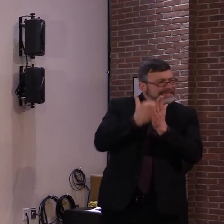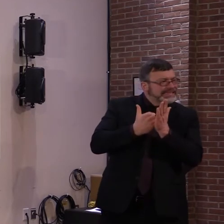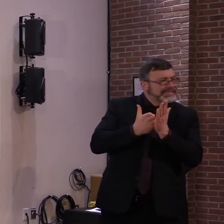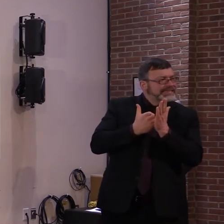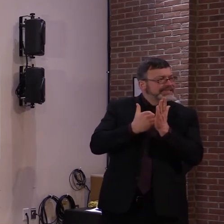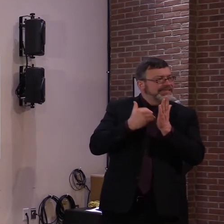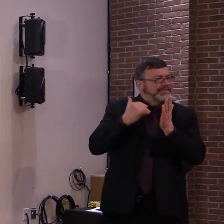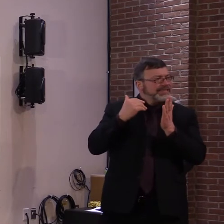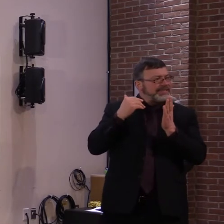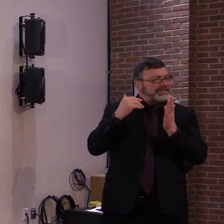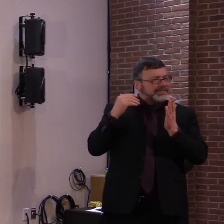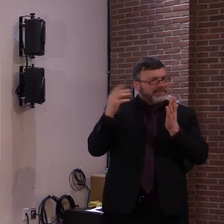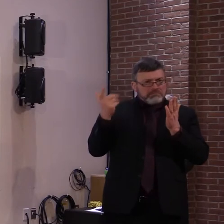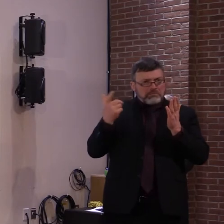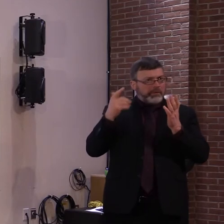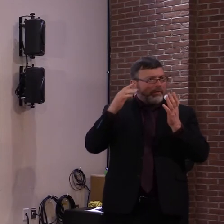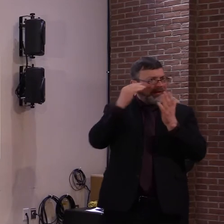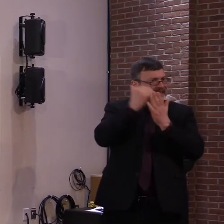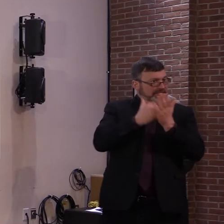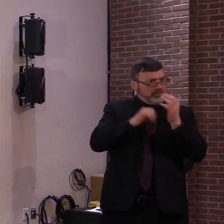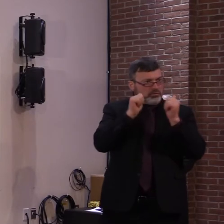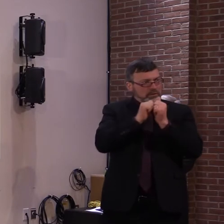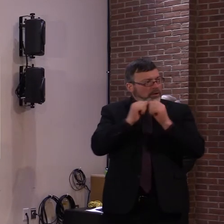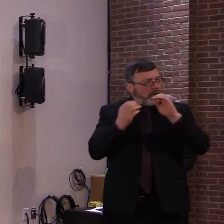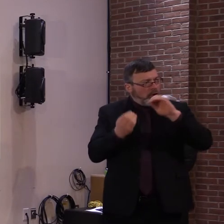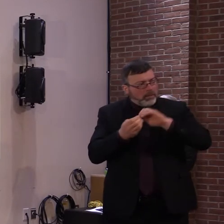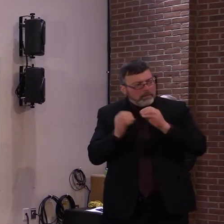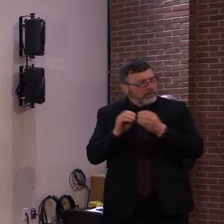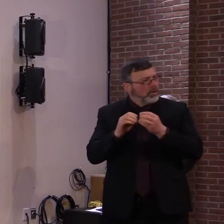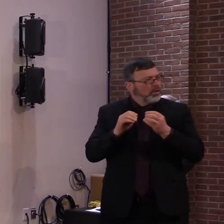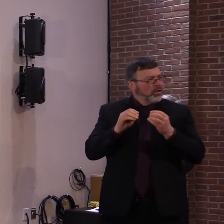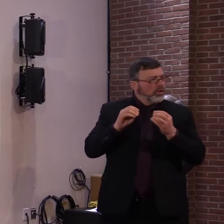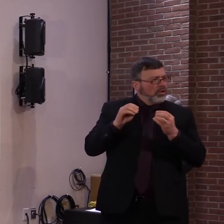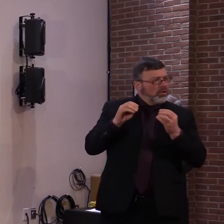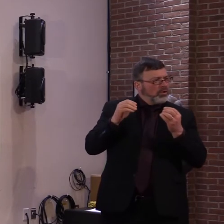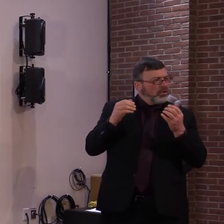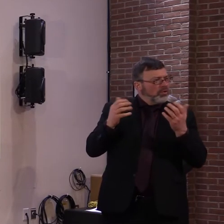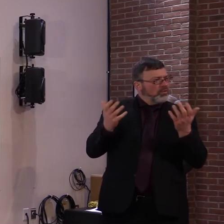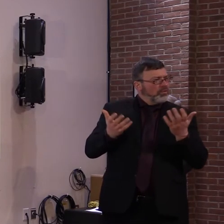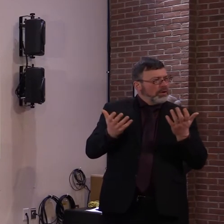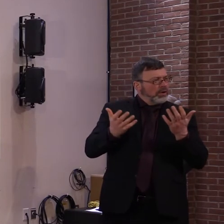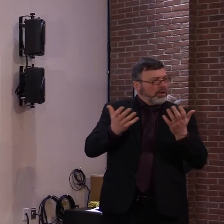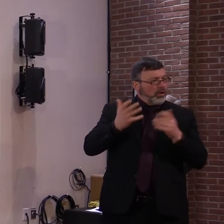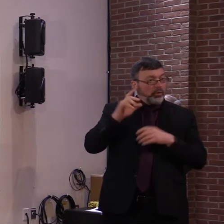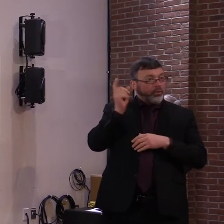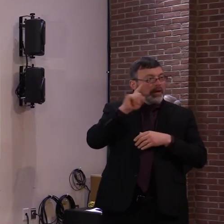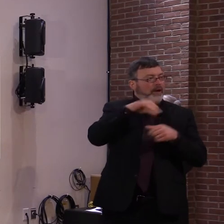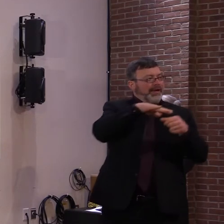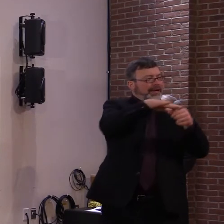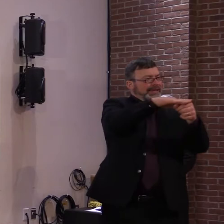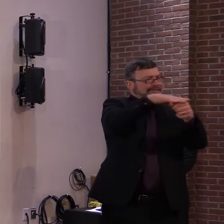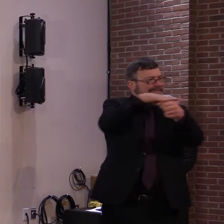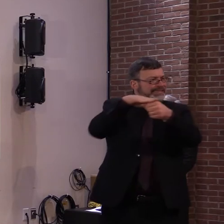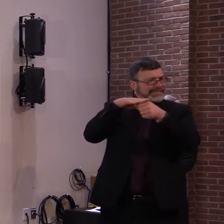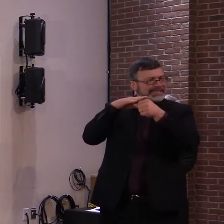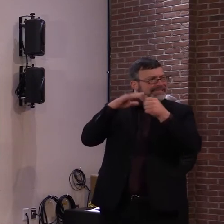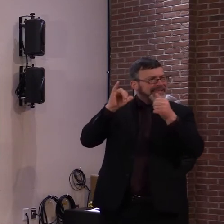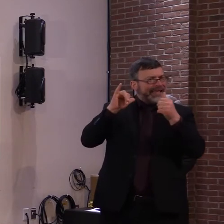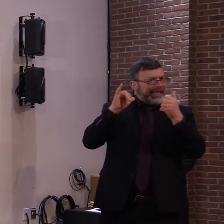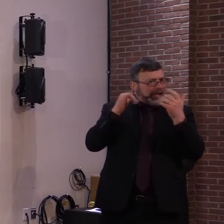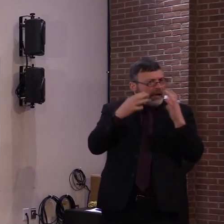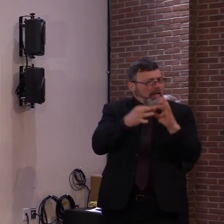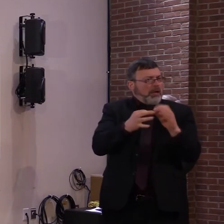give you numbers and you have, you're unaware that what places have had them as governor? No, I, I see a list.